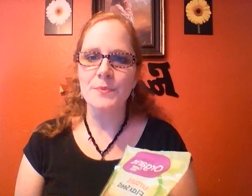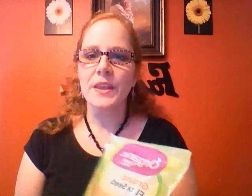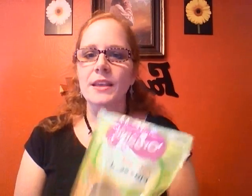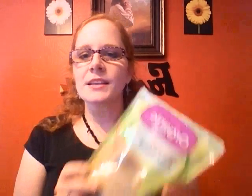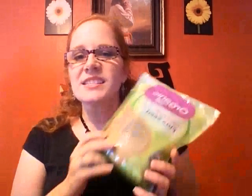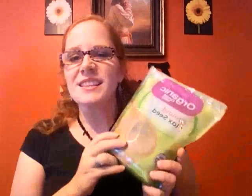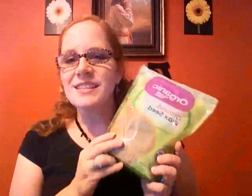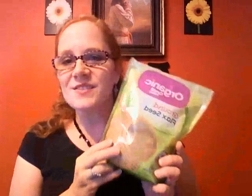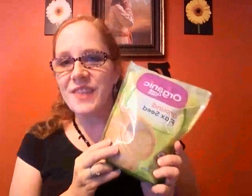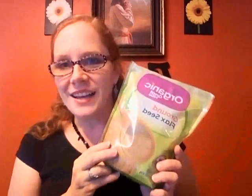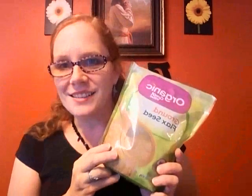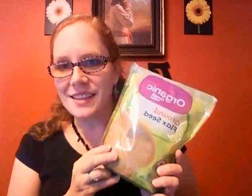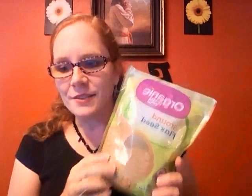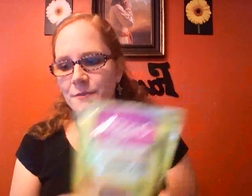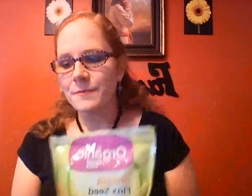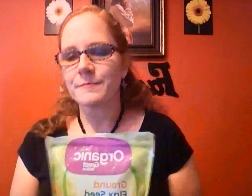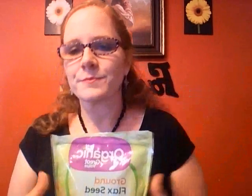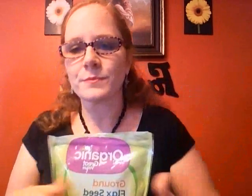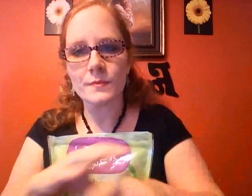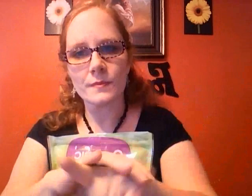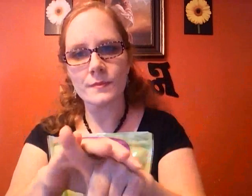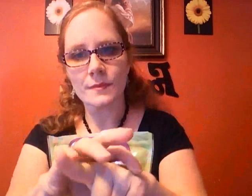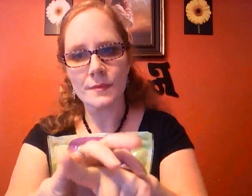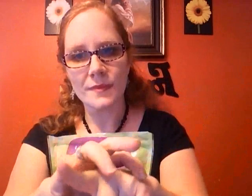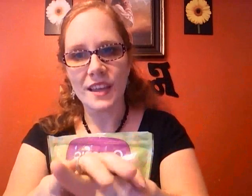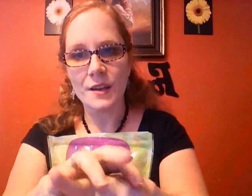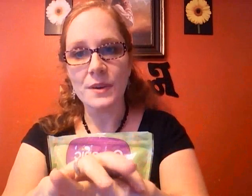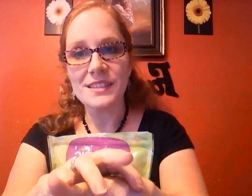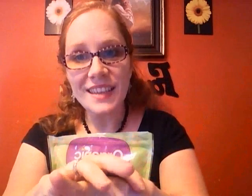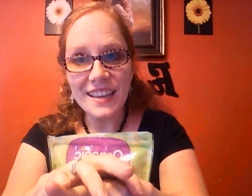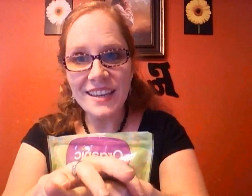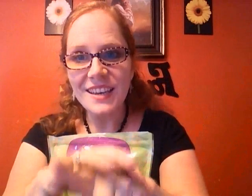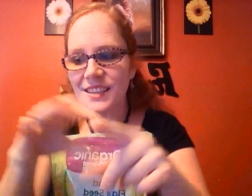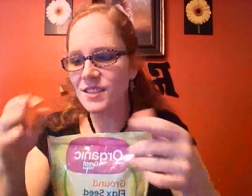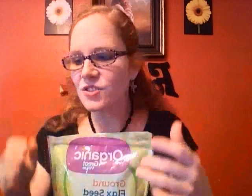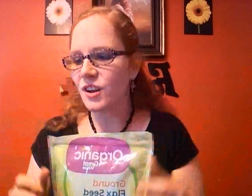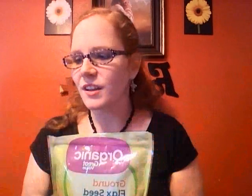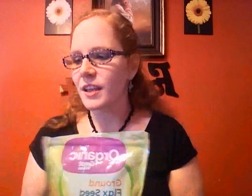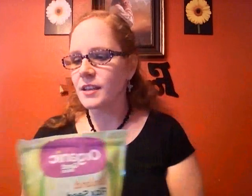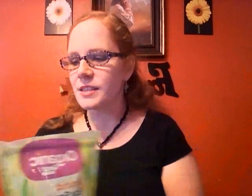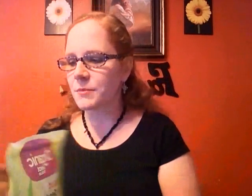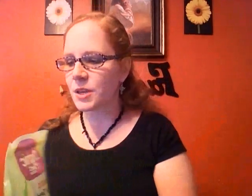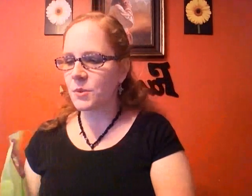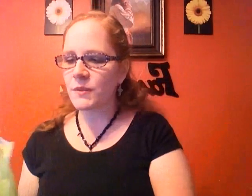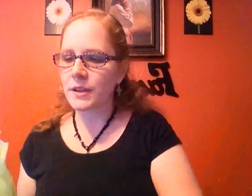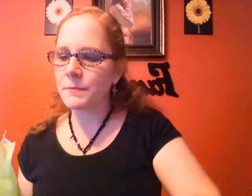so this is flaxseed and once again nice and strong so I'm gonna move on